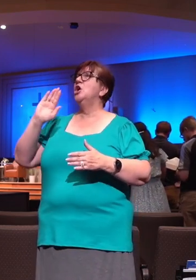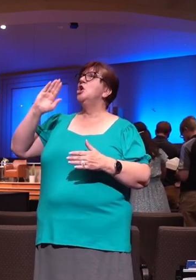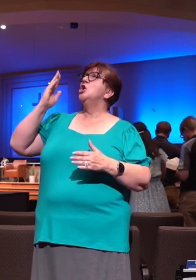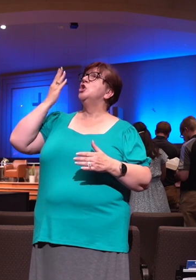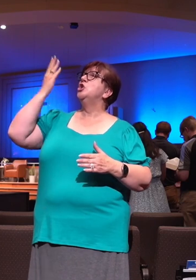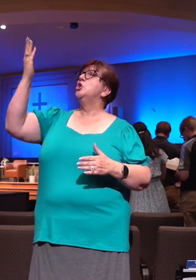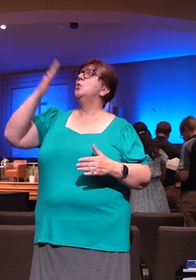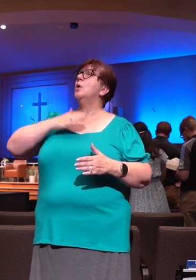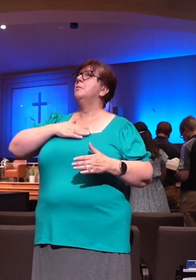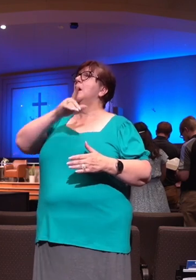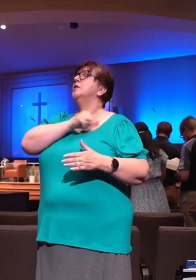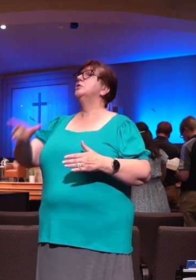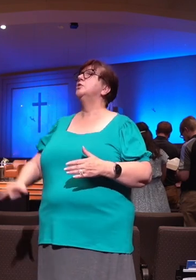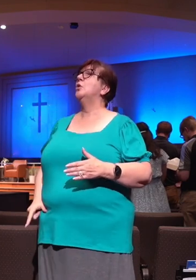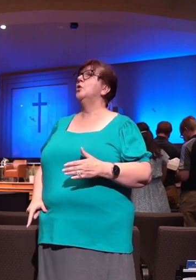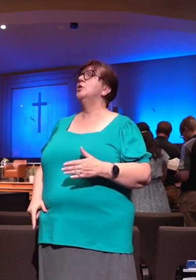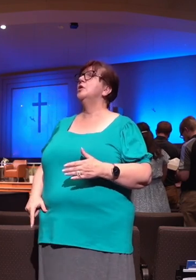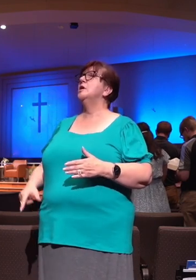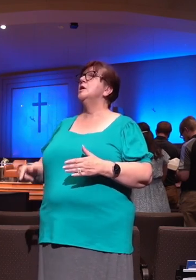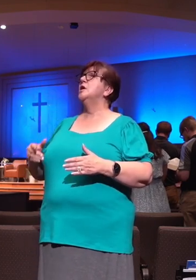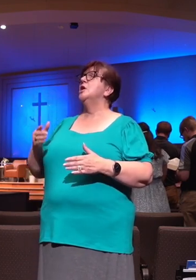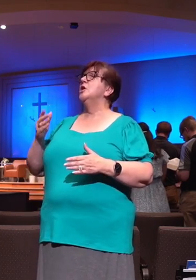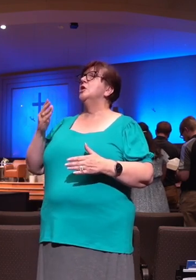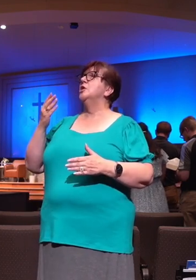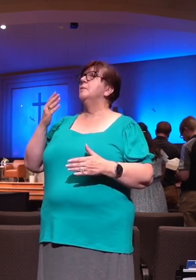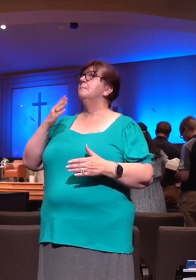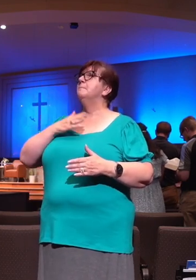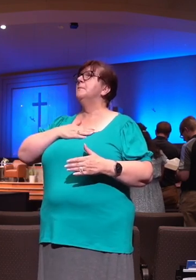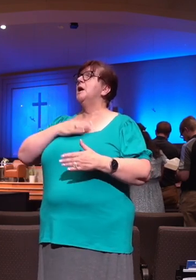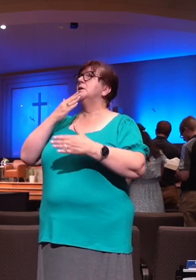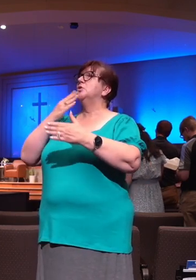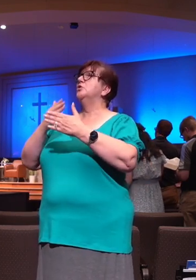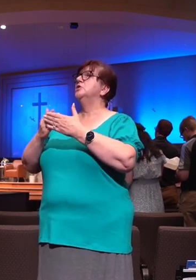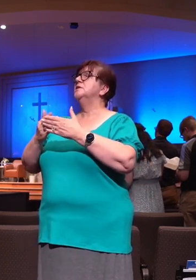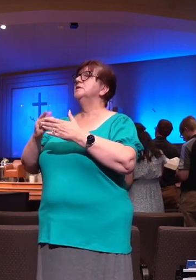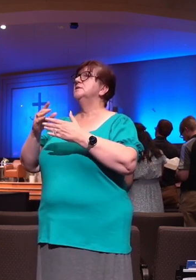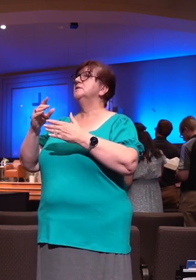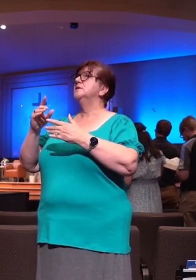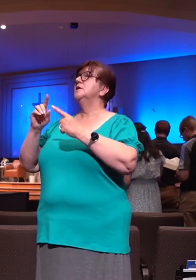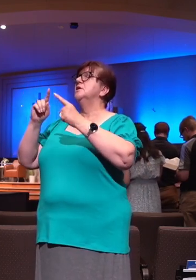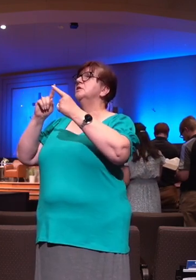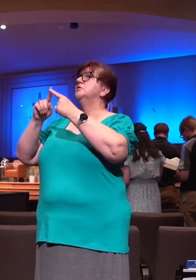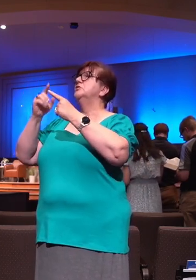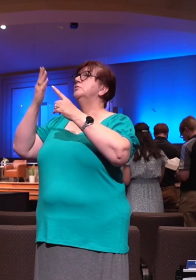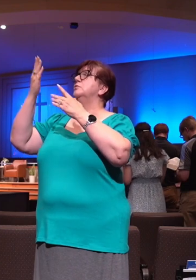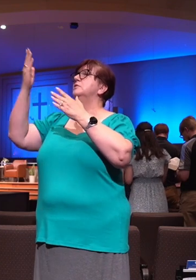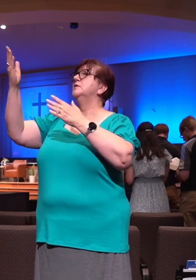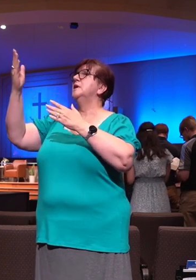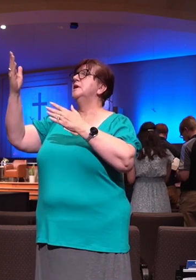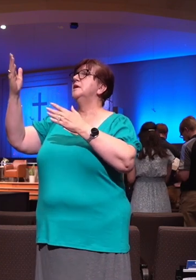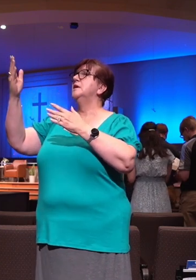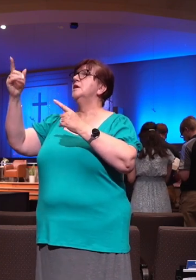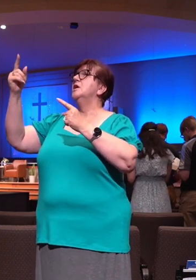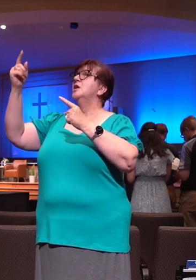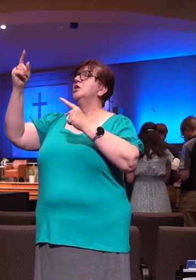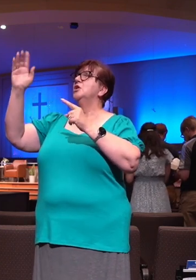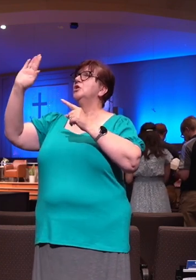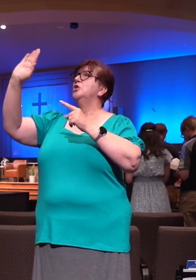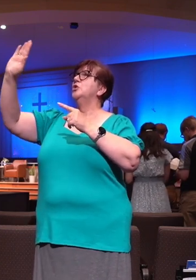extendeth not to thee, but to the saints that are in the earth, and to the excellent, in whom is